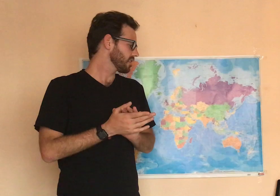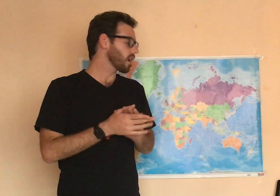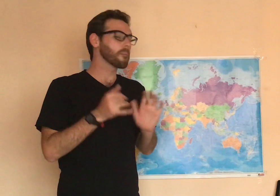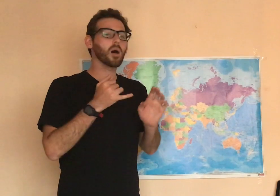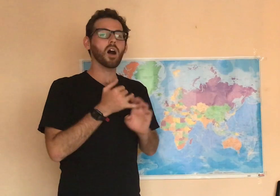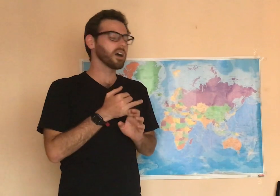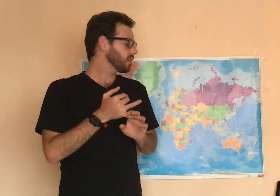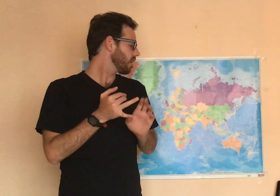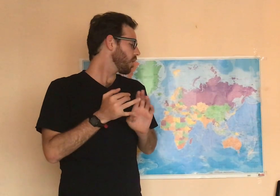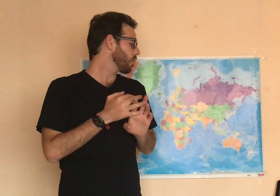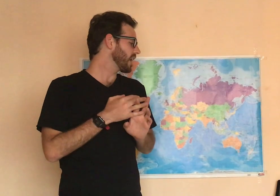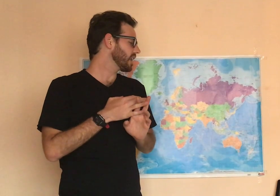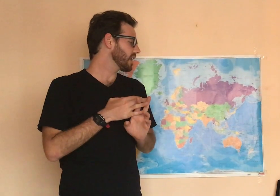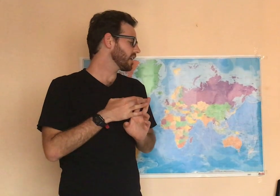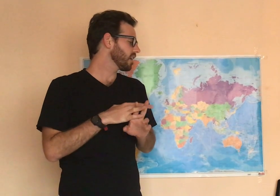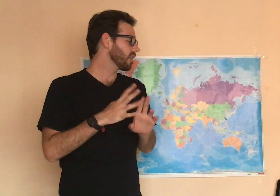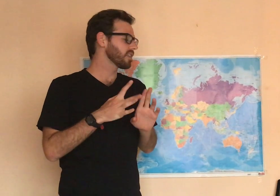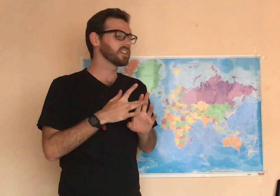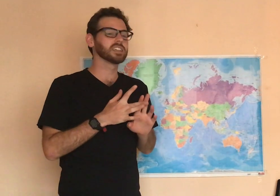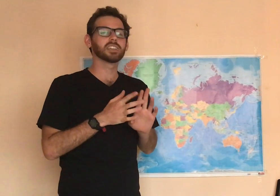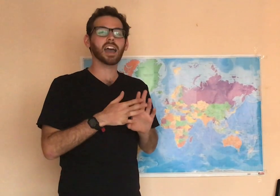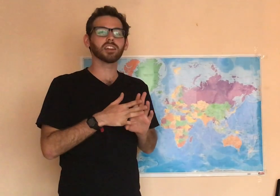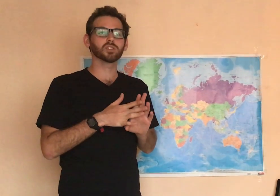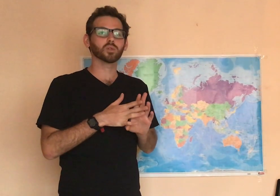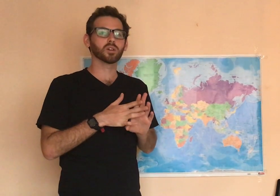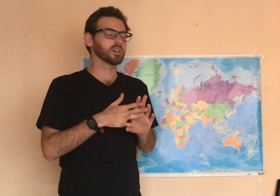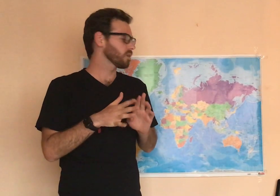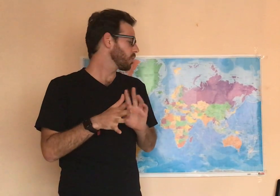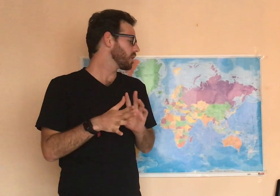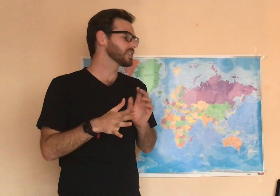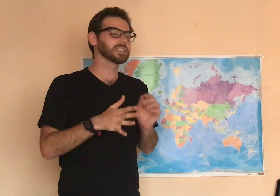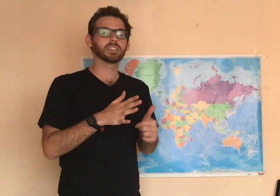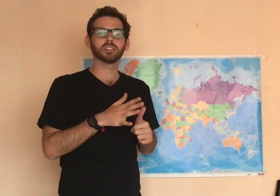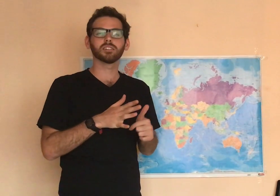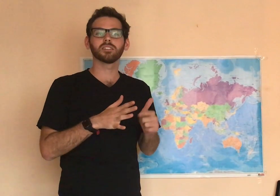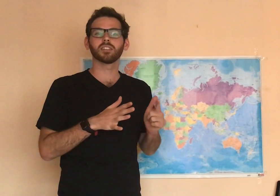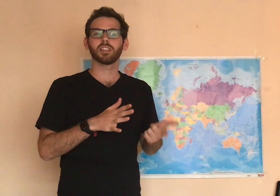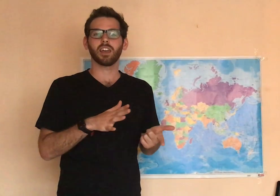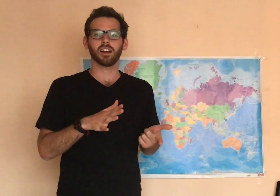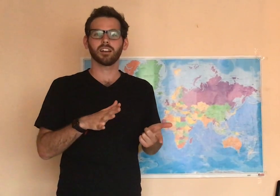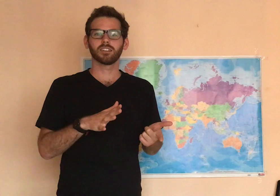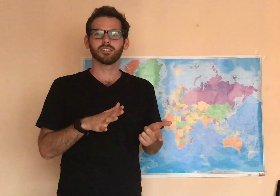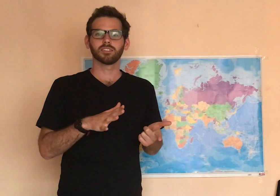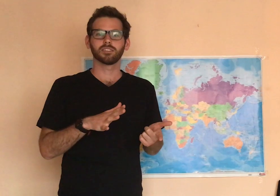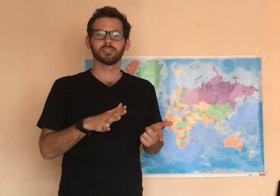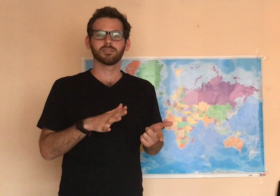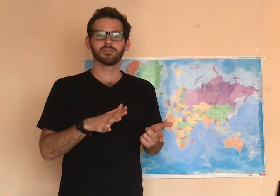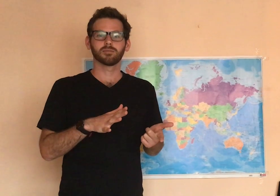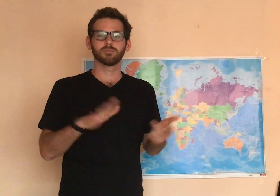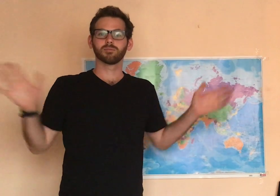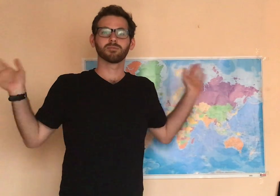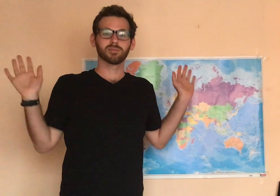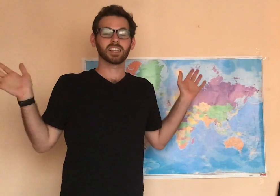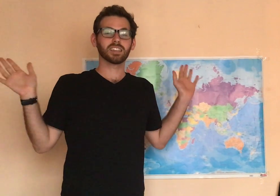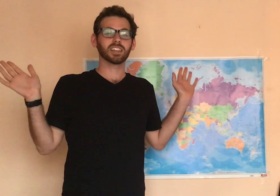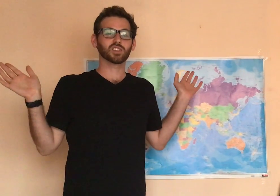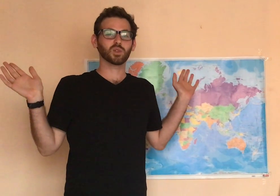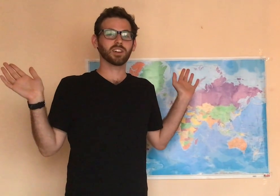Upon awakening, the dinosaur was still there. That's it. That's the story.